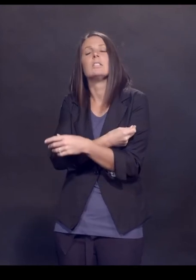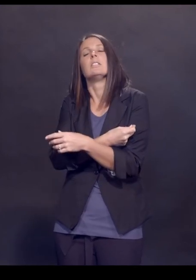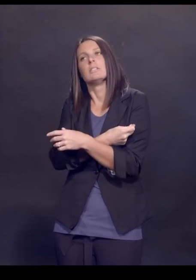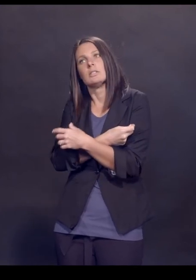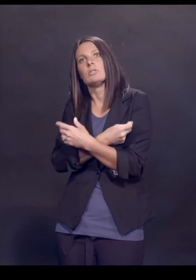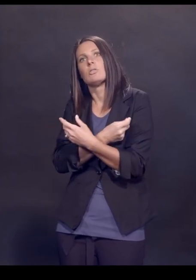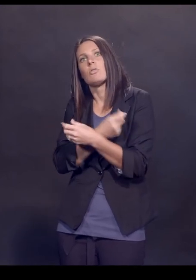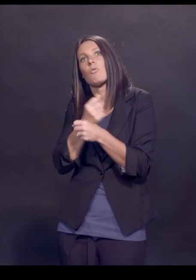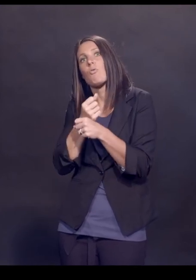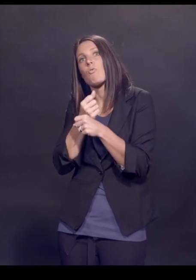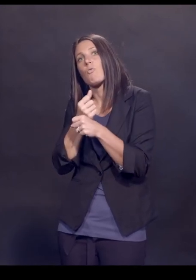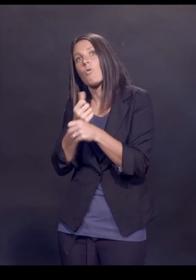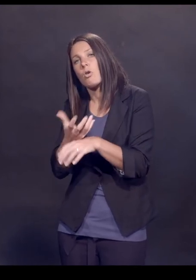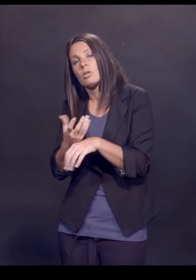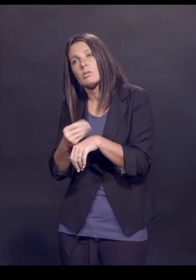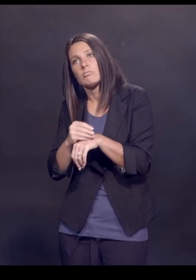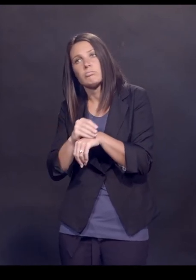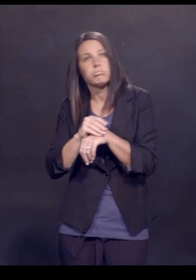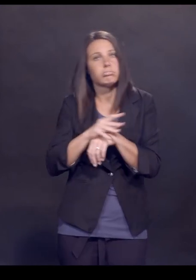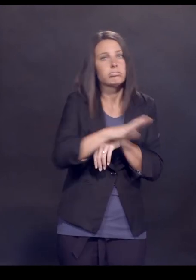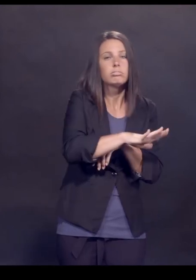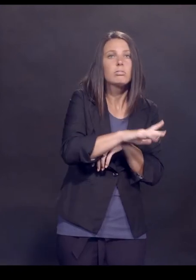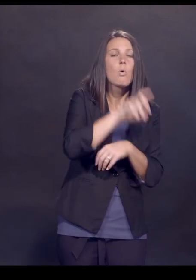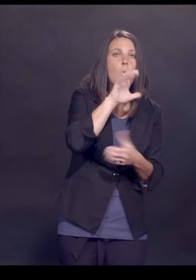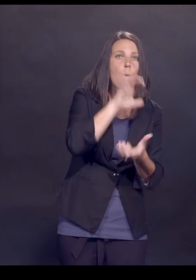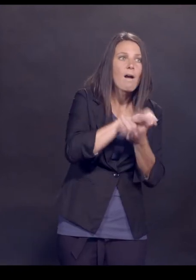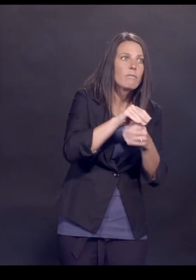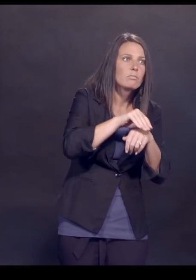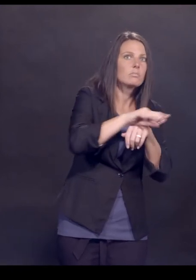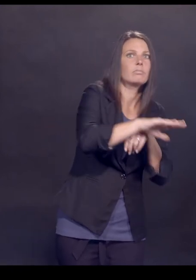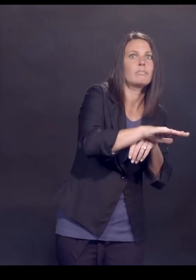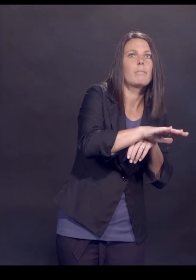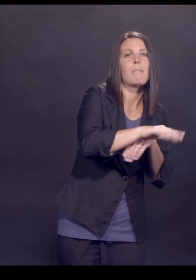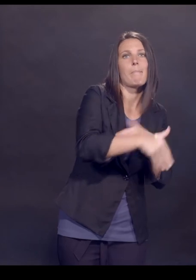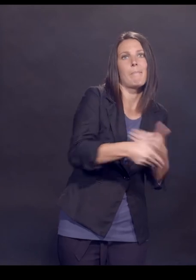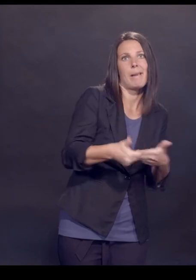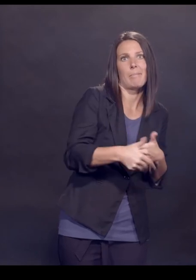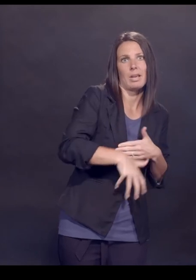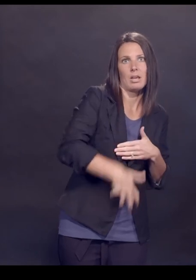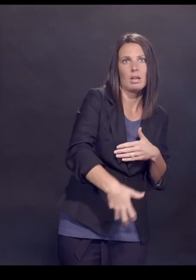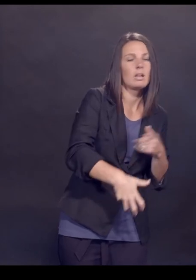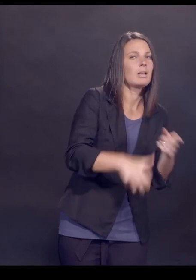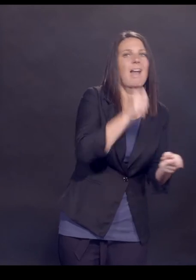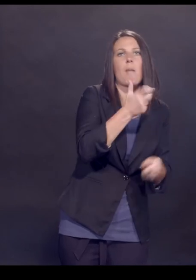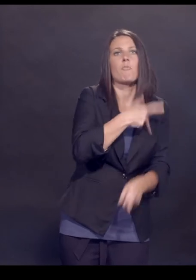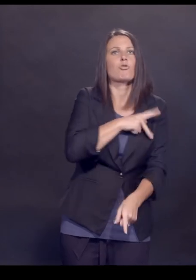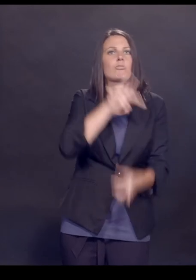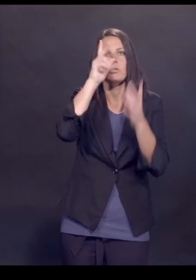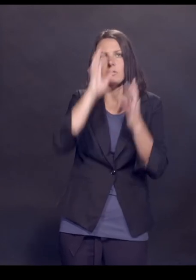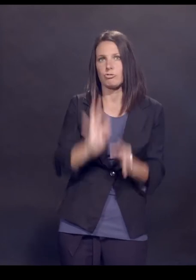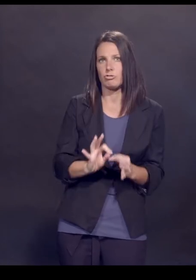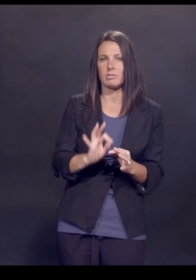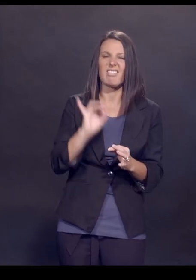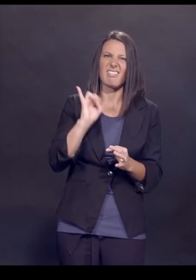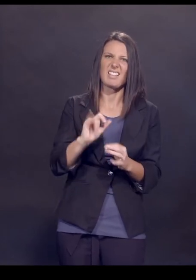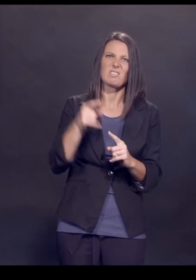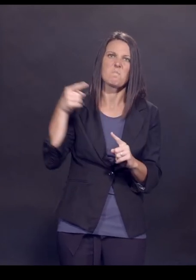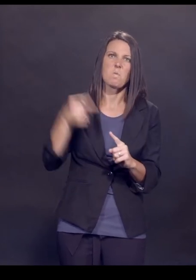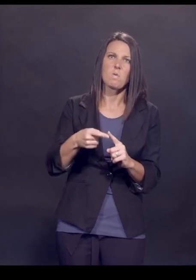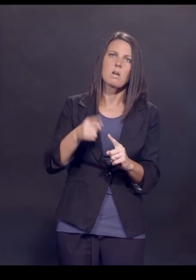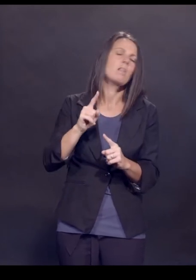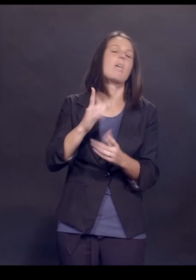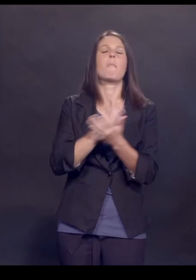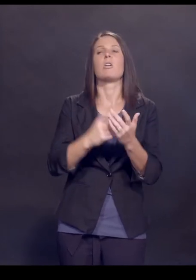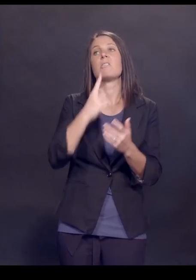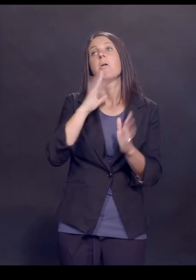also made a decision for his wife and also made a decision for his unborn child. These are not personal decisions. And that's sort of the part of this